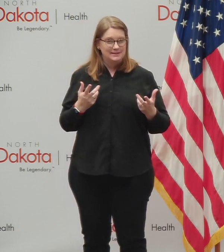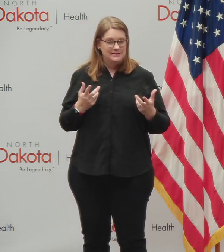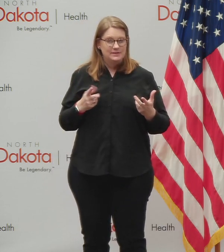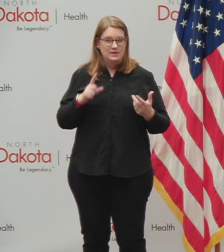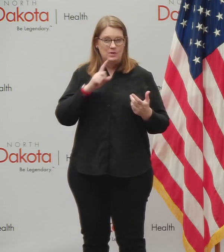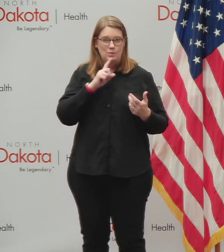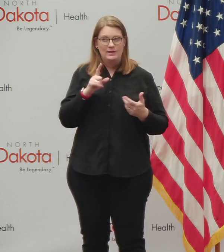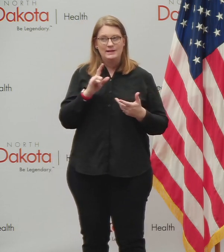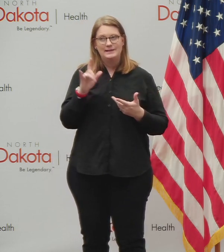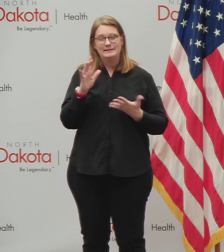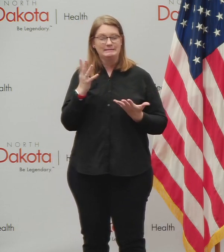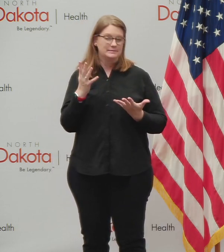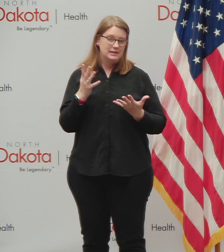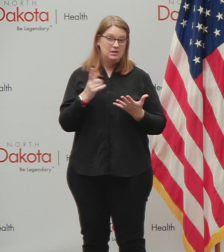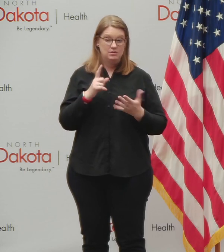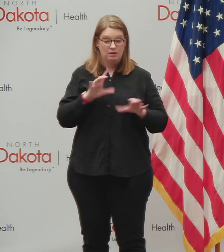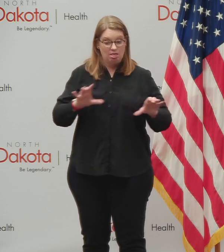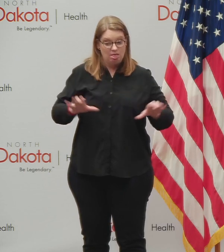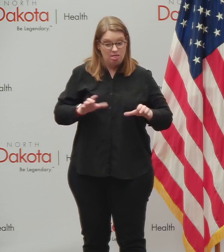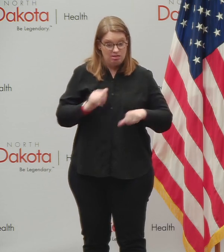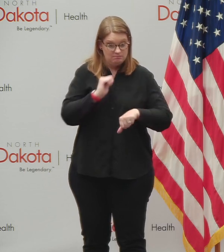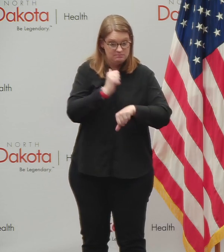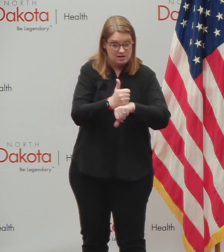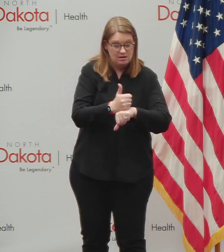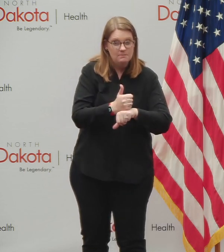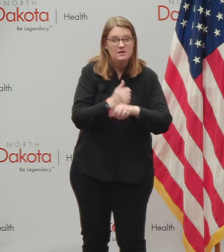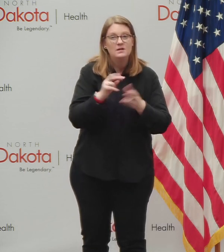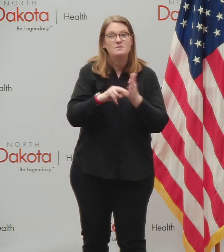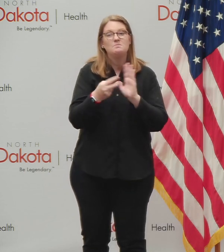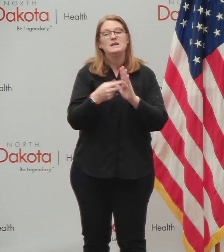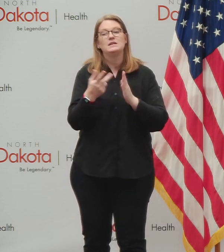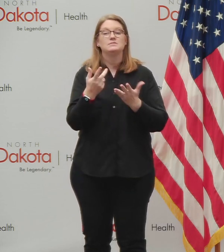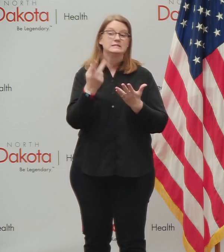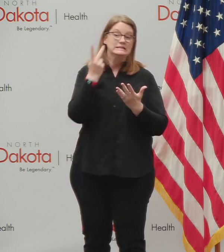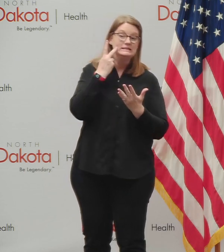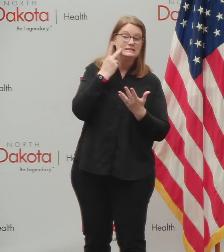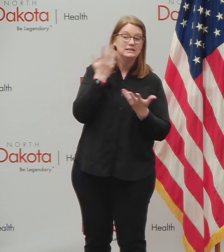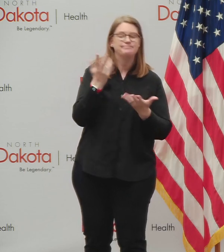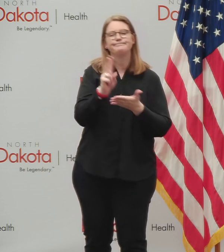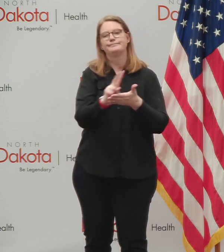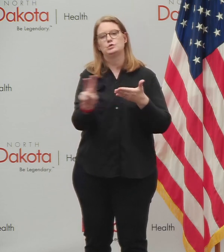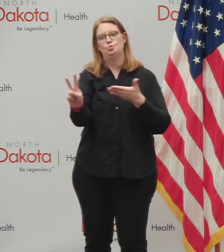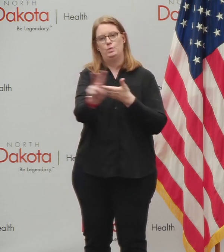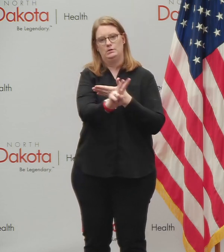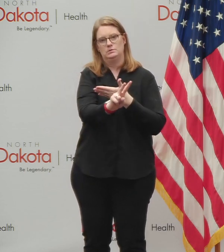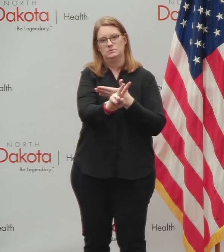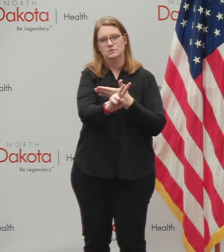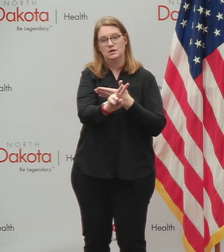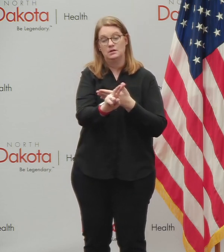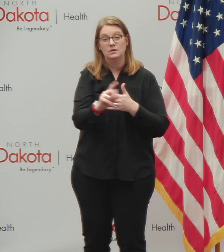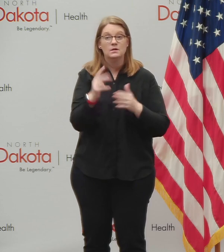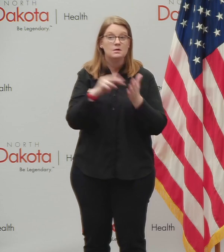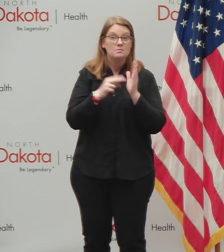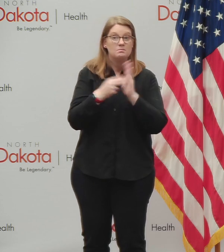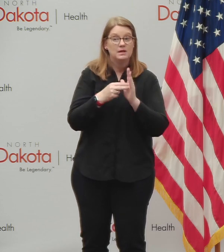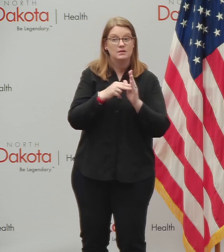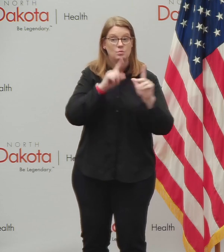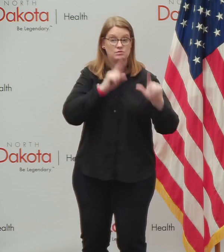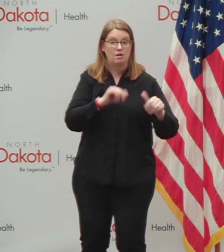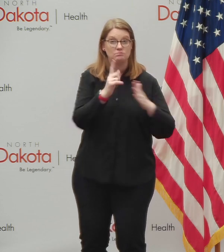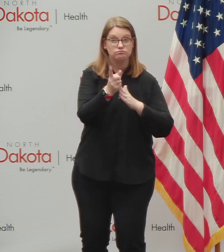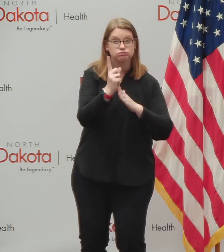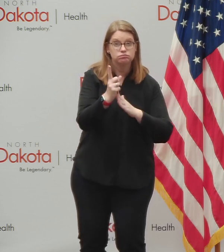couple of two week cycles to see whether the measures that people are really are taking are making a difference. Uh, people shouldn't expect instant results.